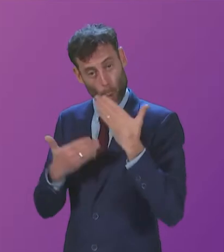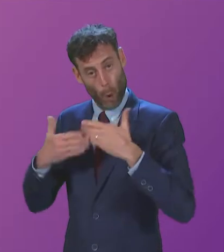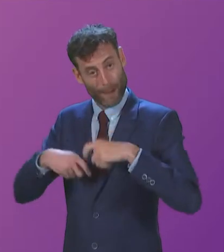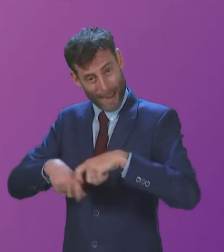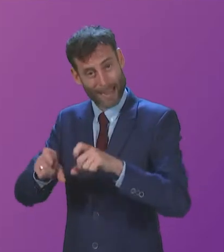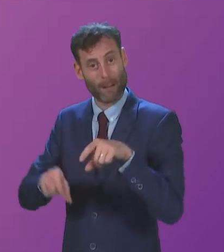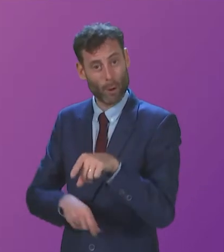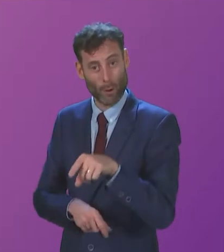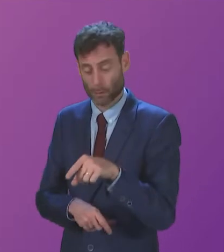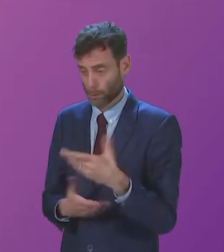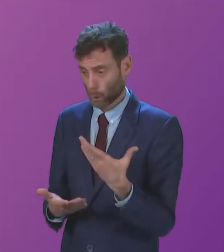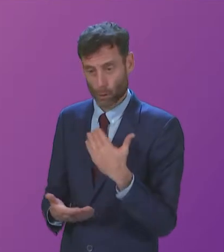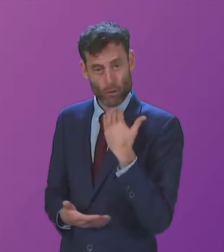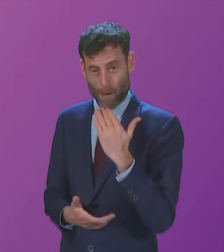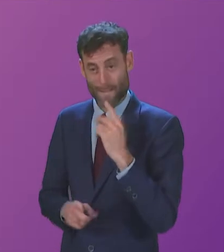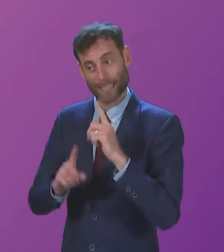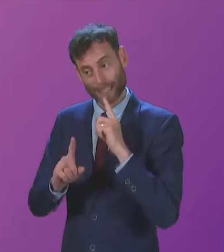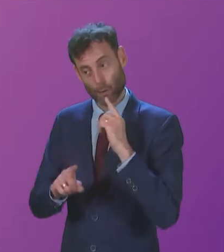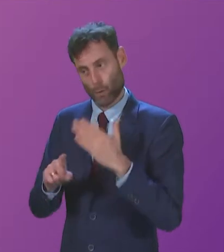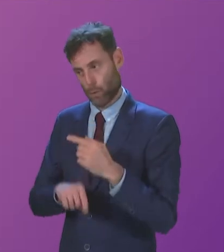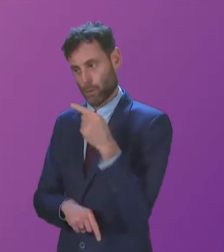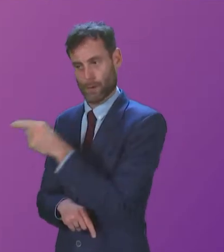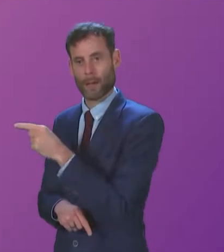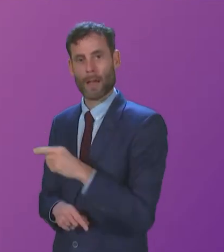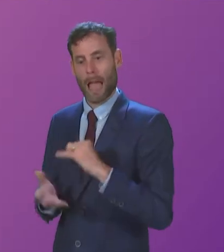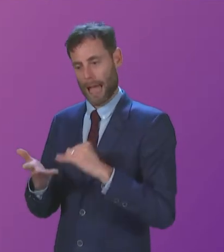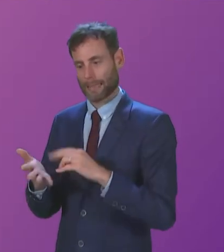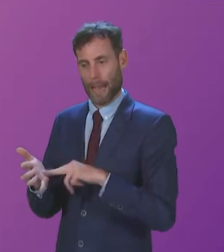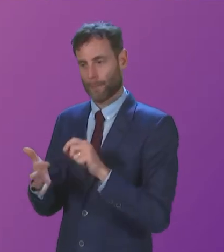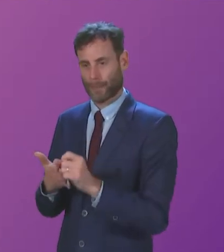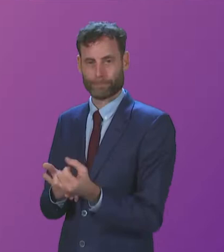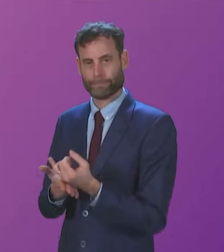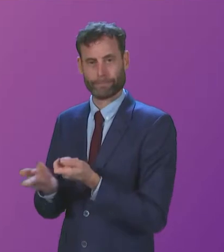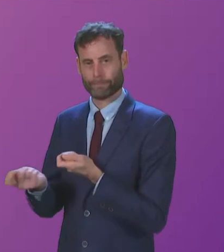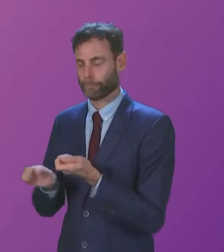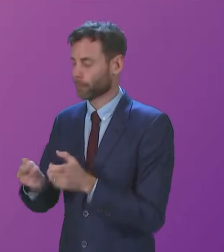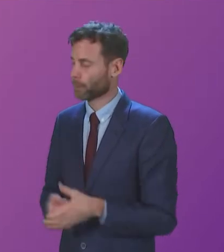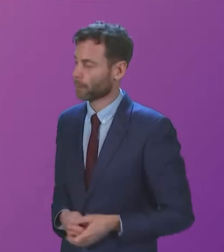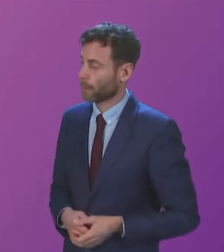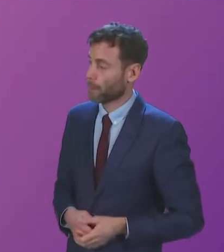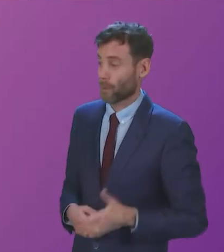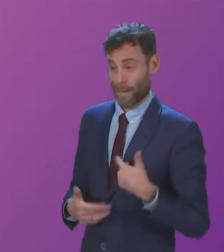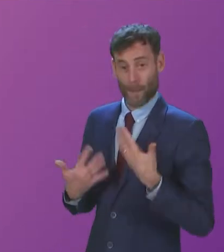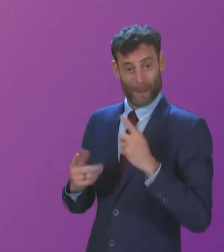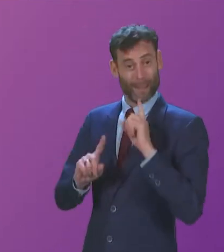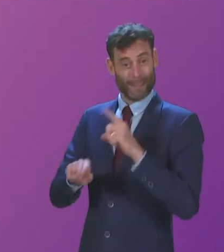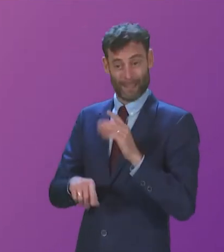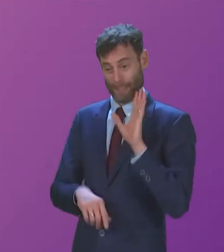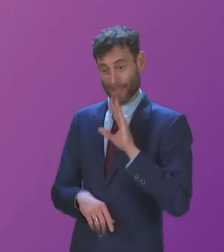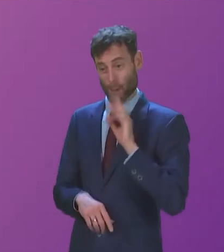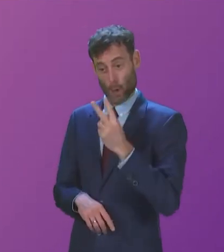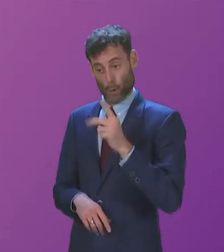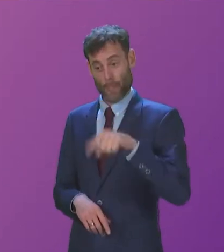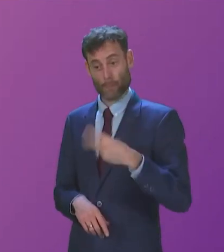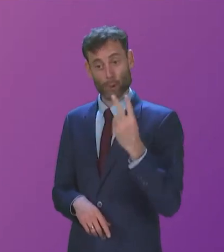teacher shortages? Well, referred in my original answer to the additional 2,200